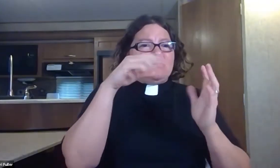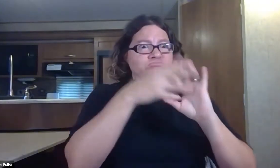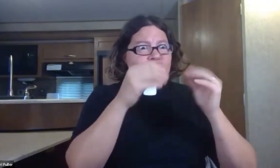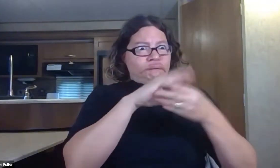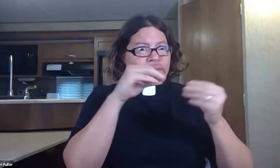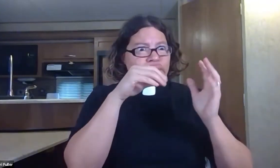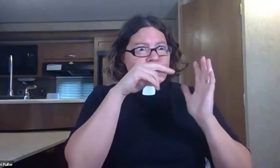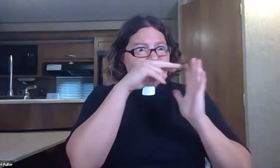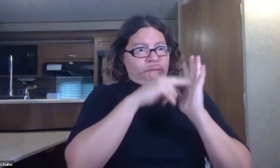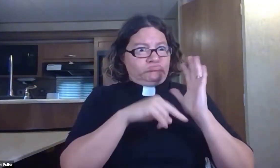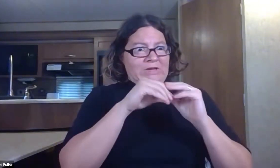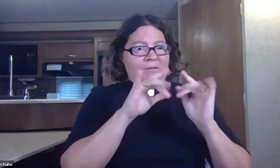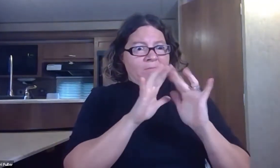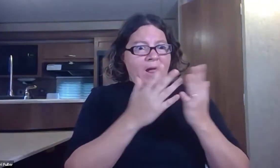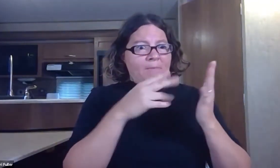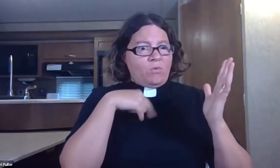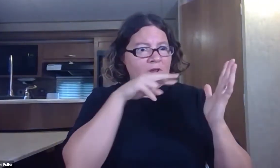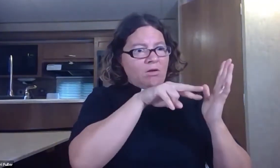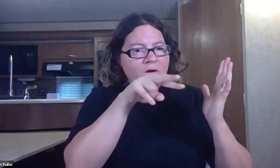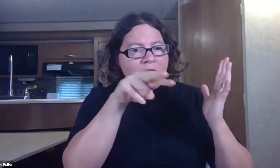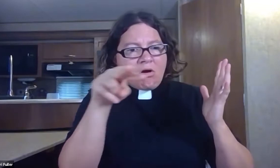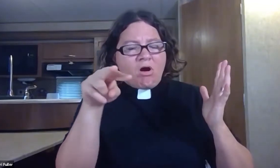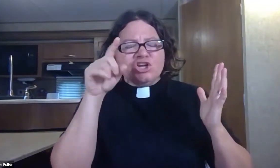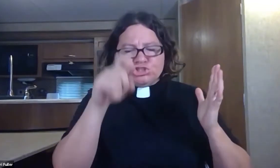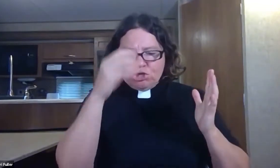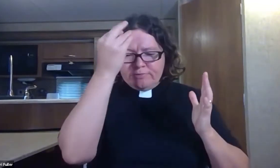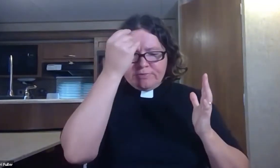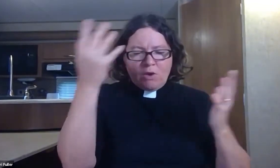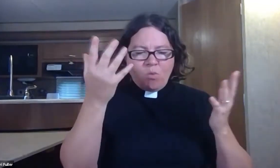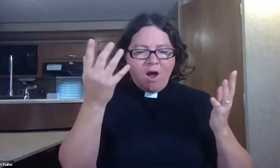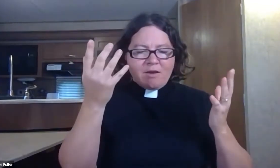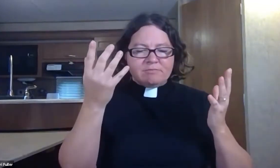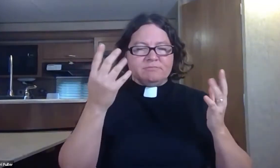As with any text that we read, we should always think about